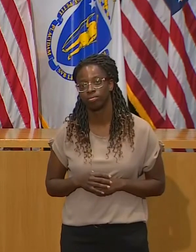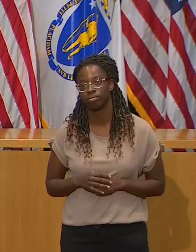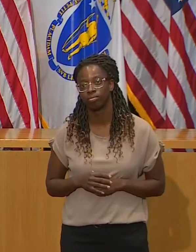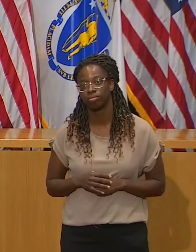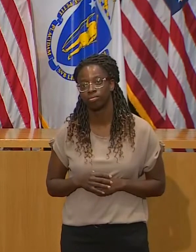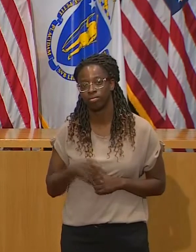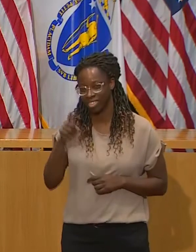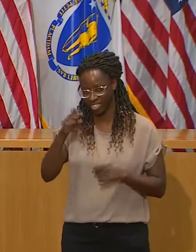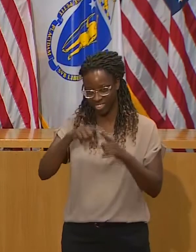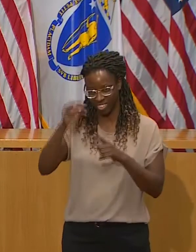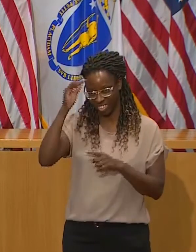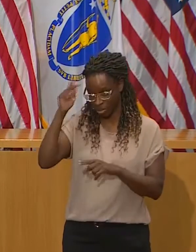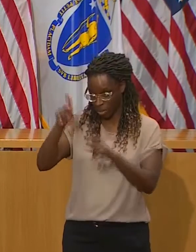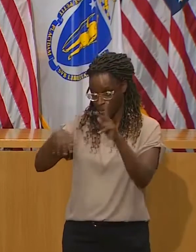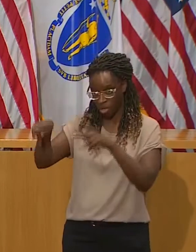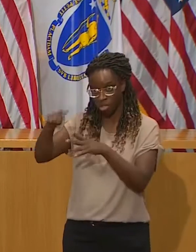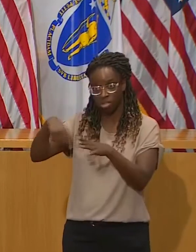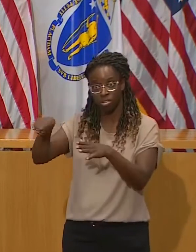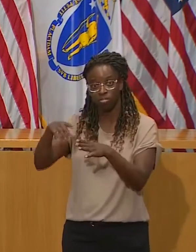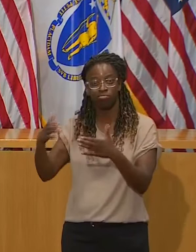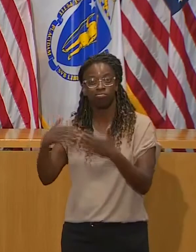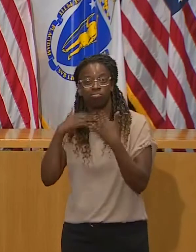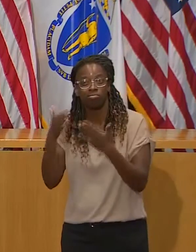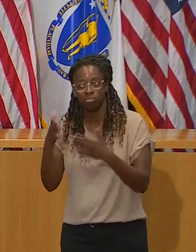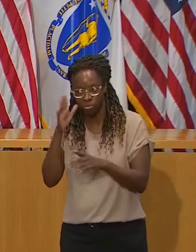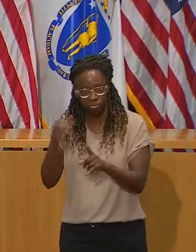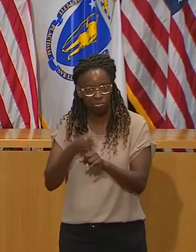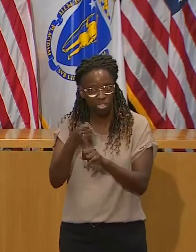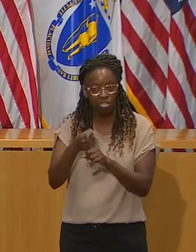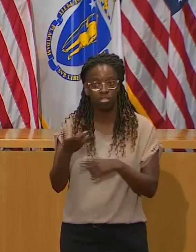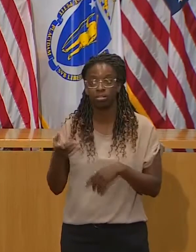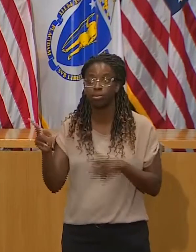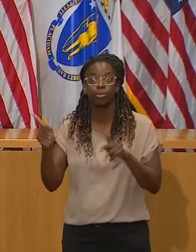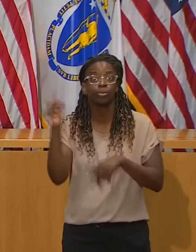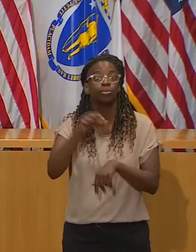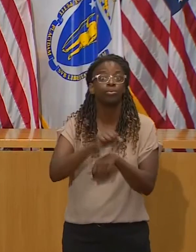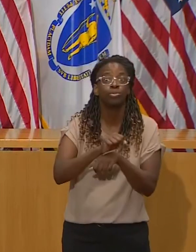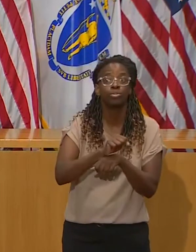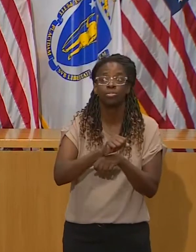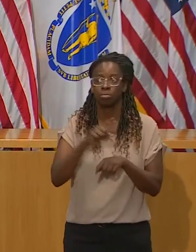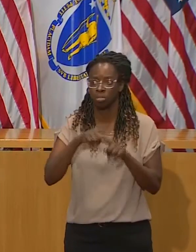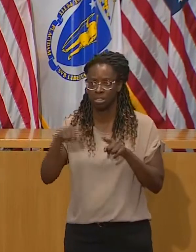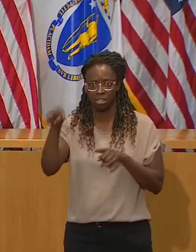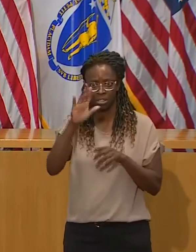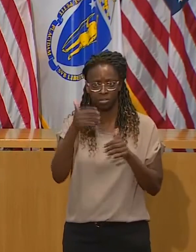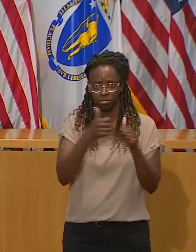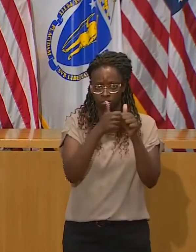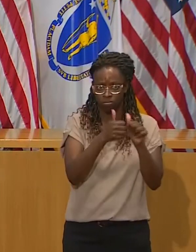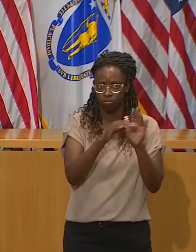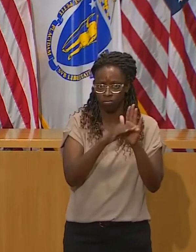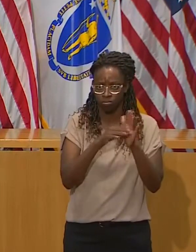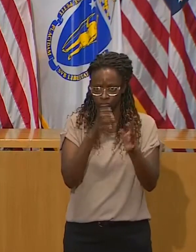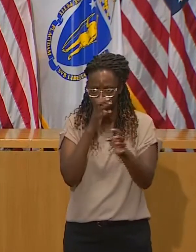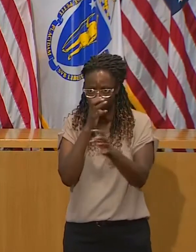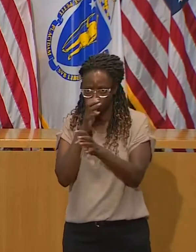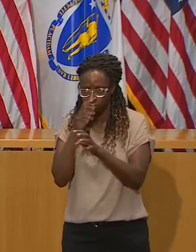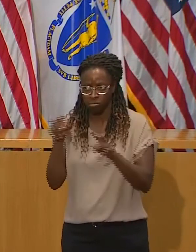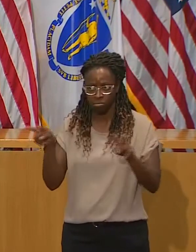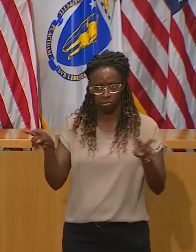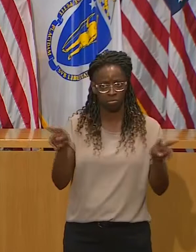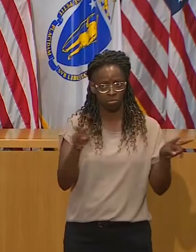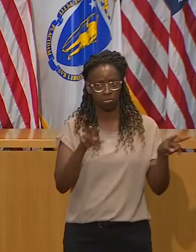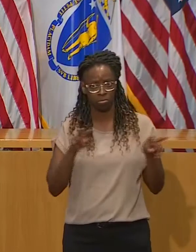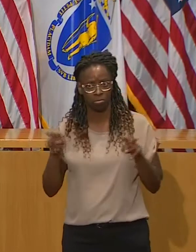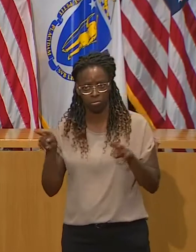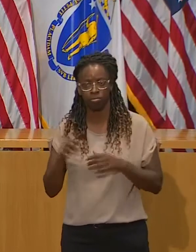is pretty well monitored, pretty well investigated. And while there are isolated incidents that show up that